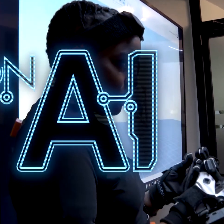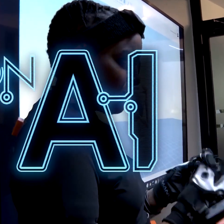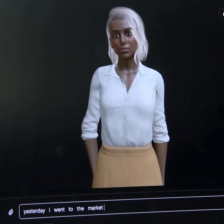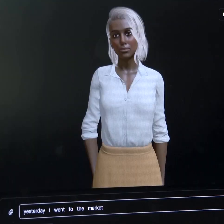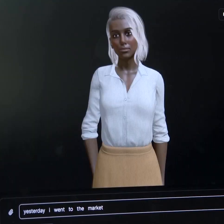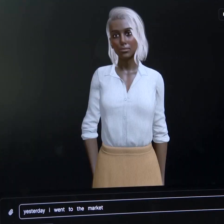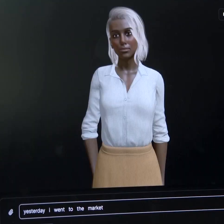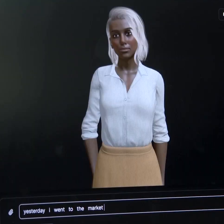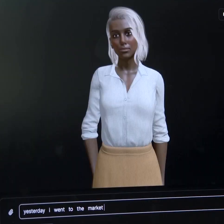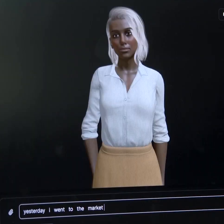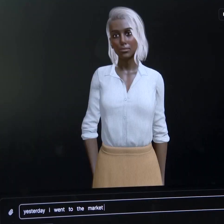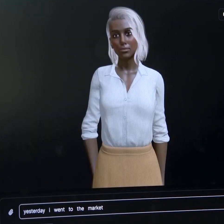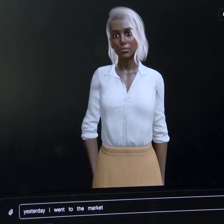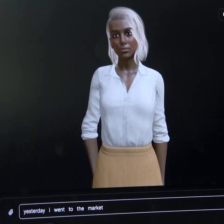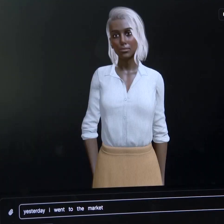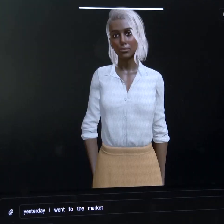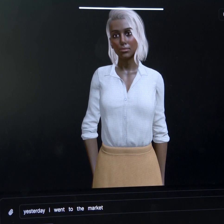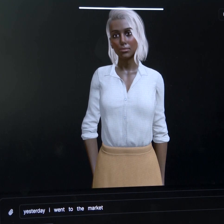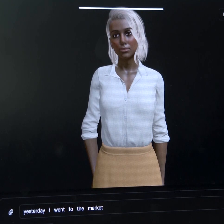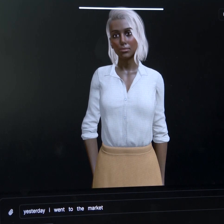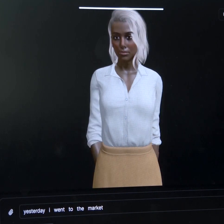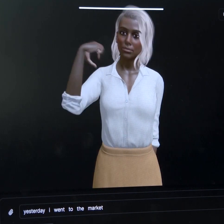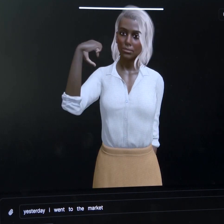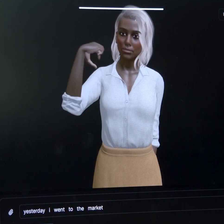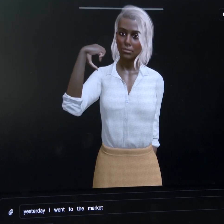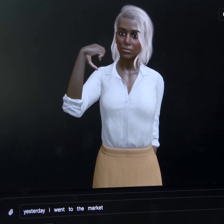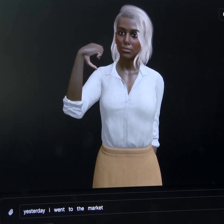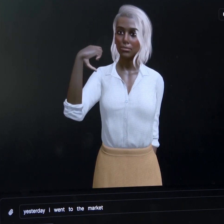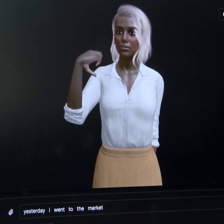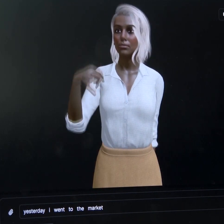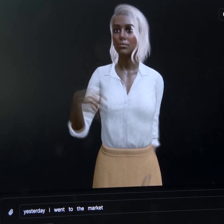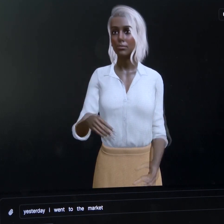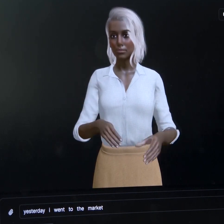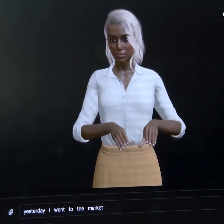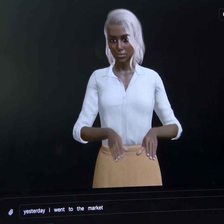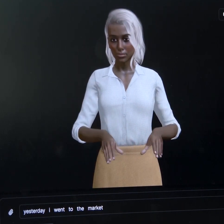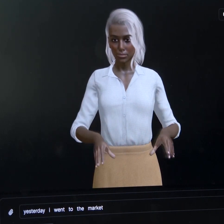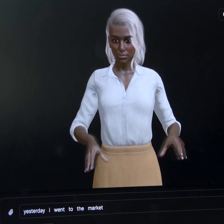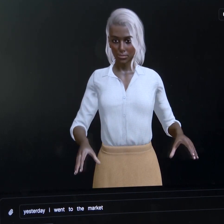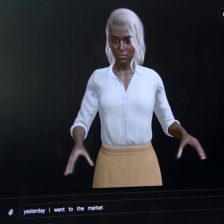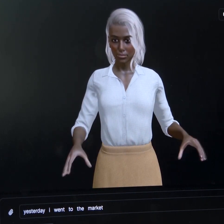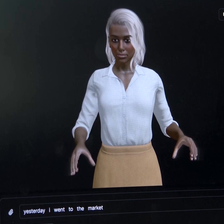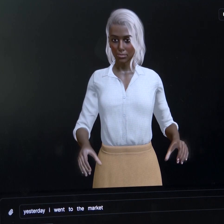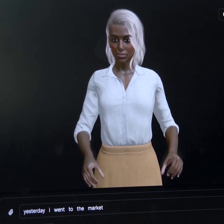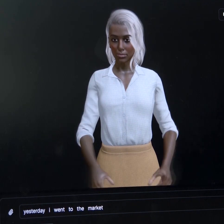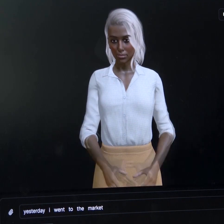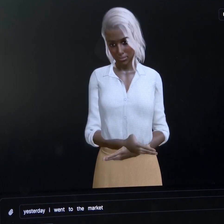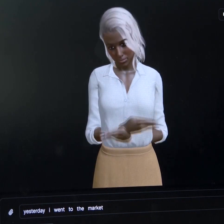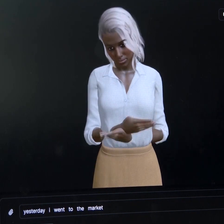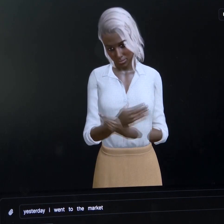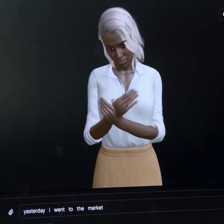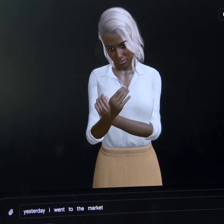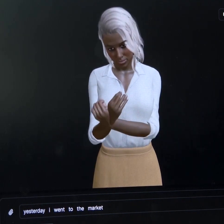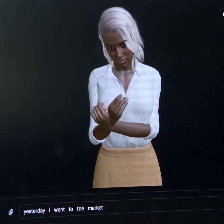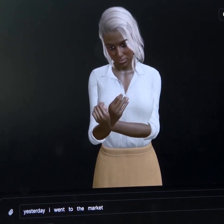The app Terp360 translates speech and text into Kenya's sign language using this 3D avatar.